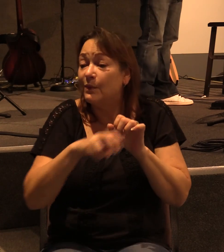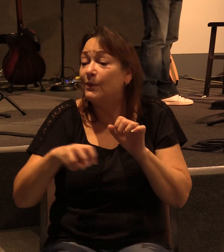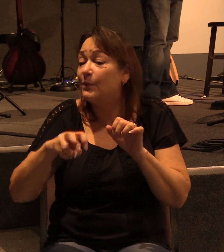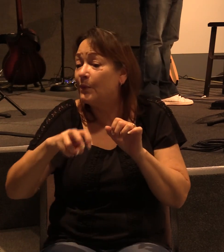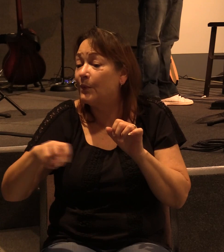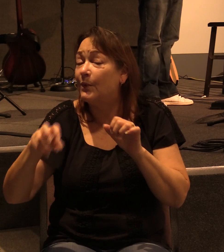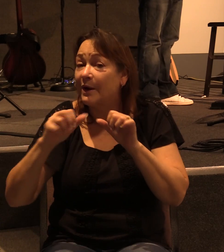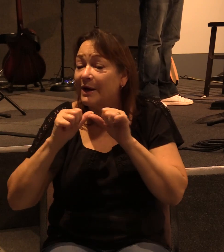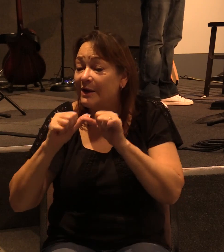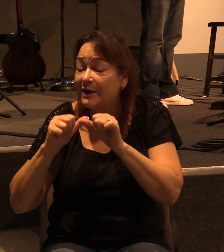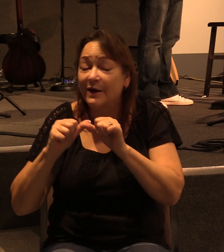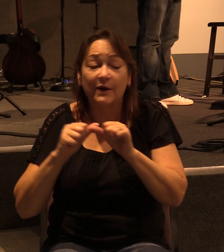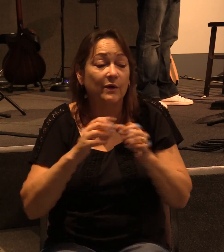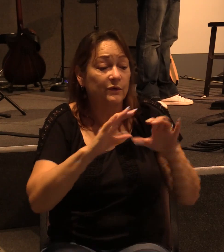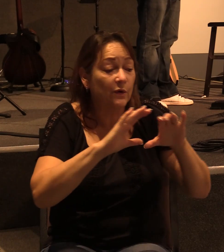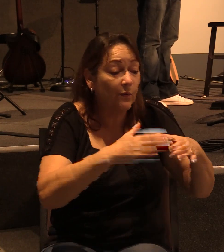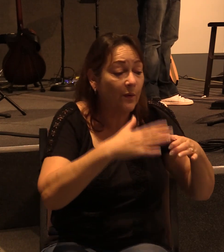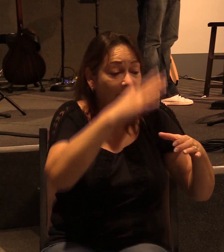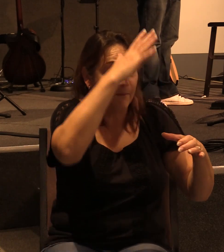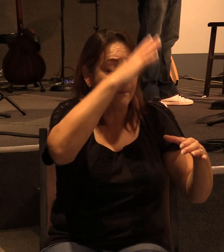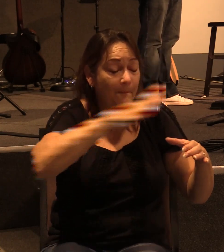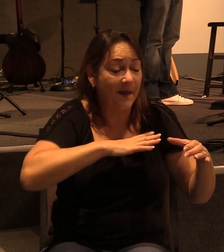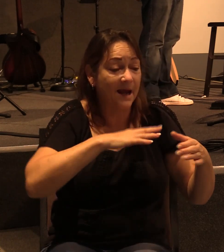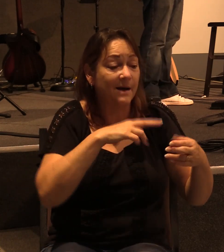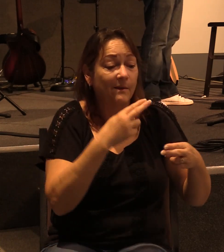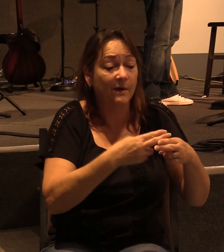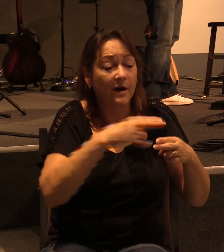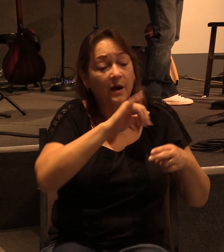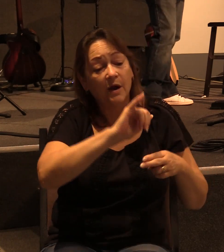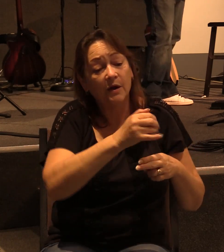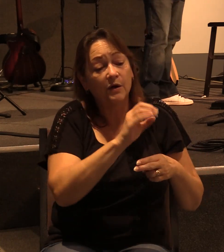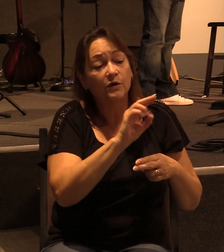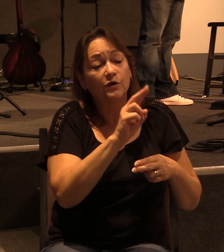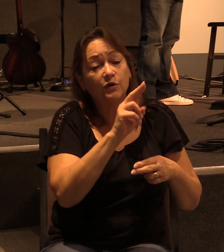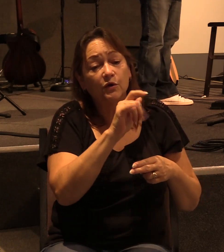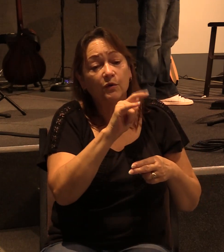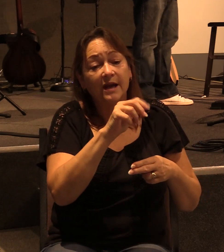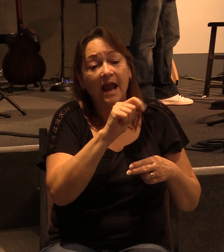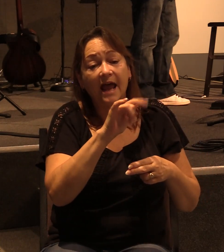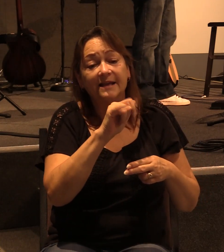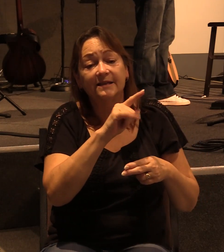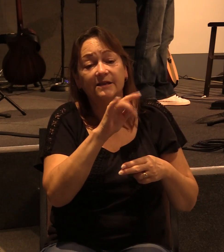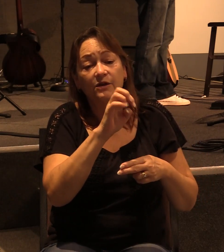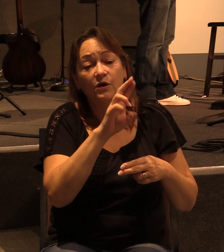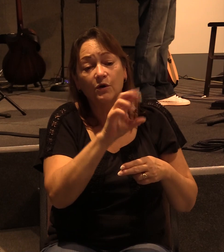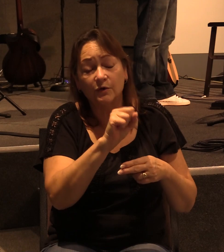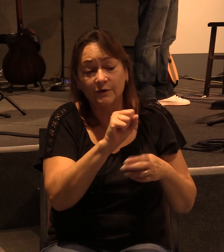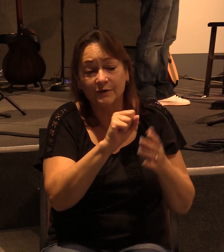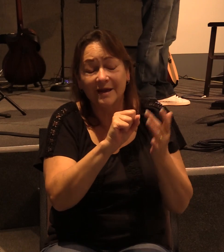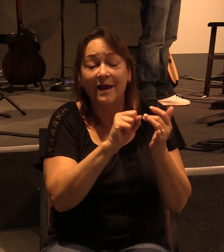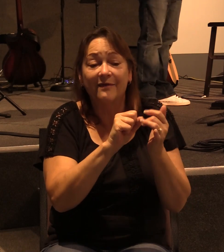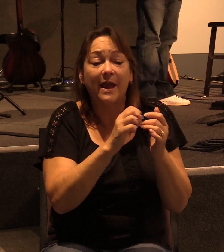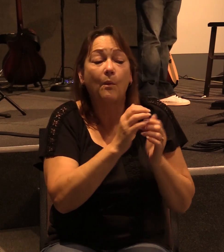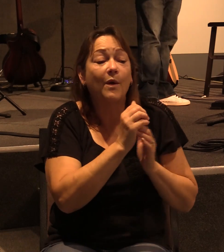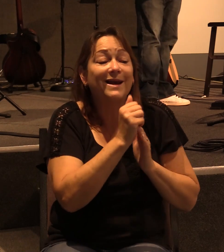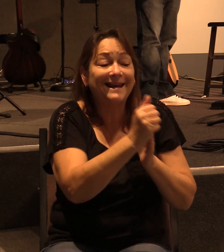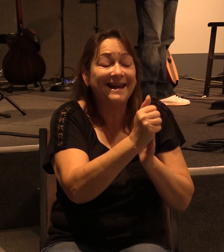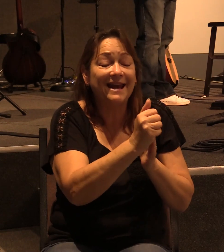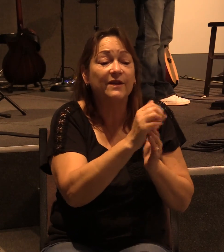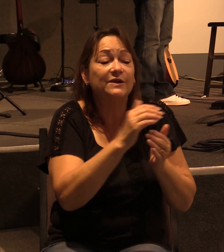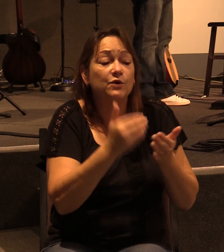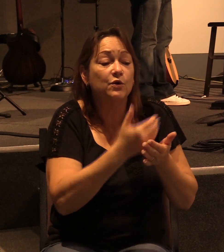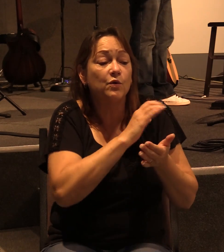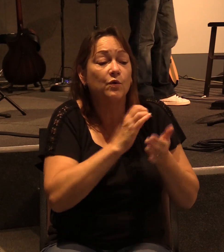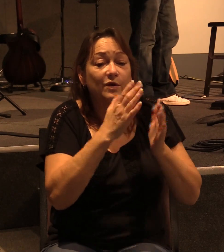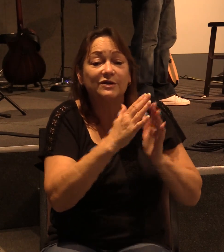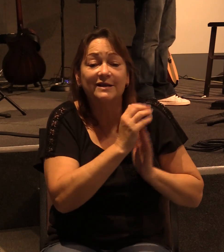group of guys called Judaizers had begun creeping into the church, and what they were doing was they were leading these brand new Christians astray.